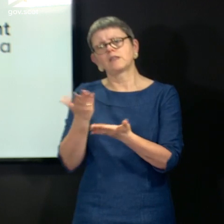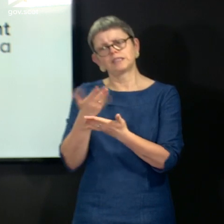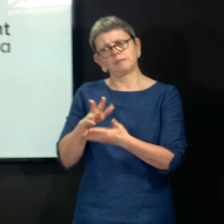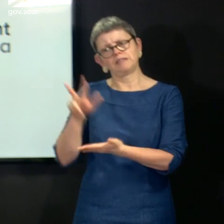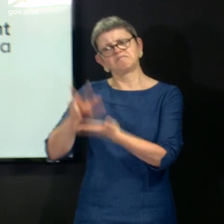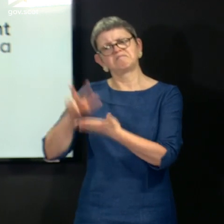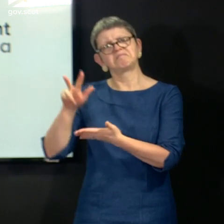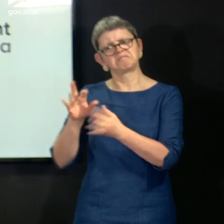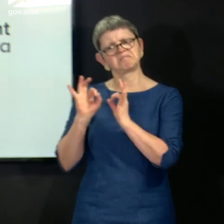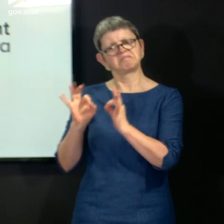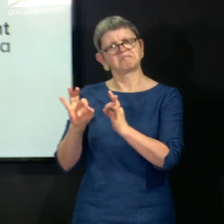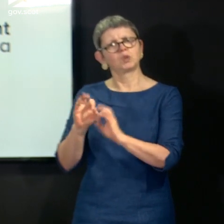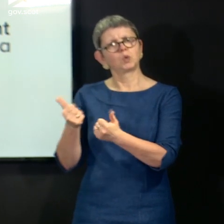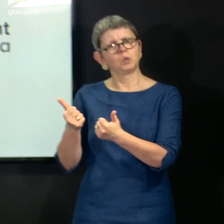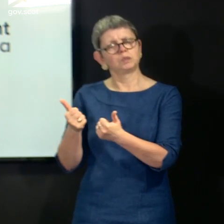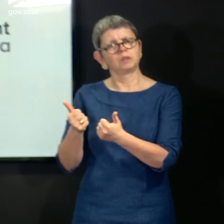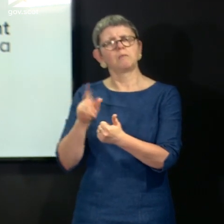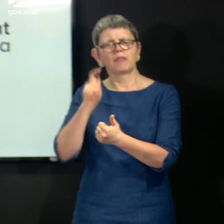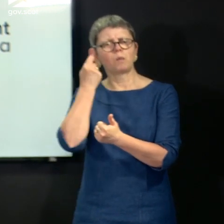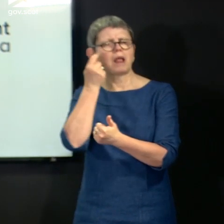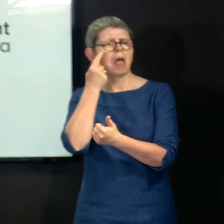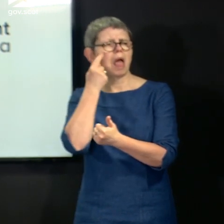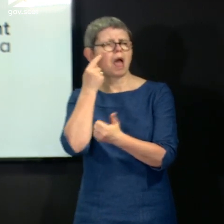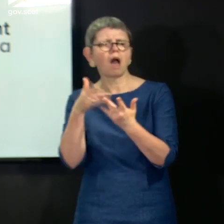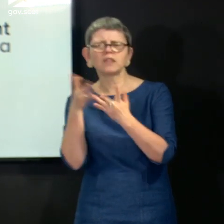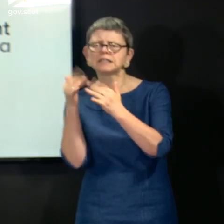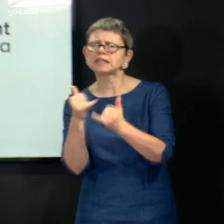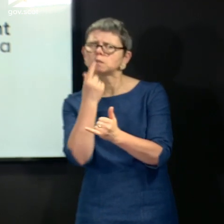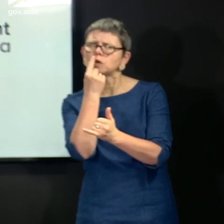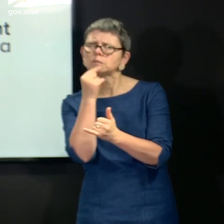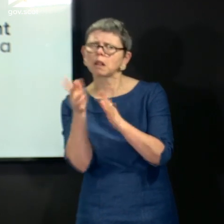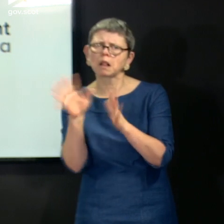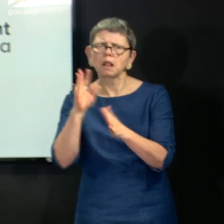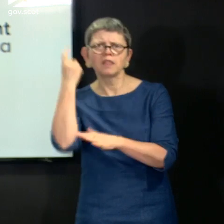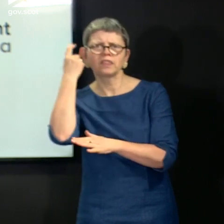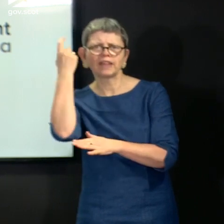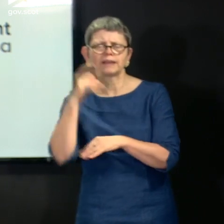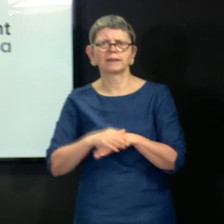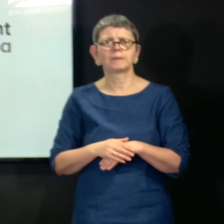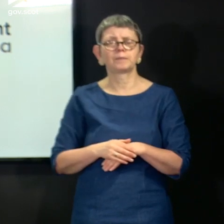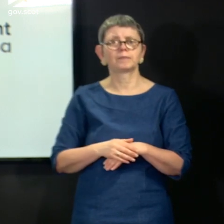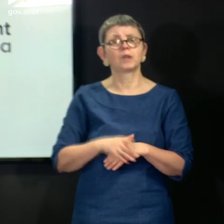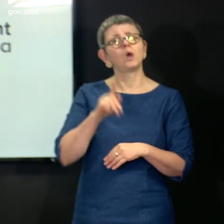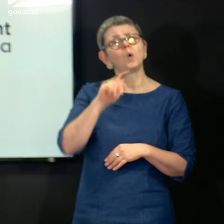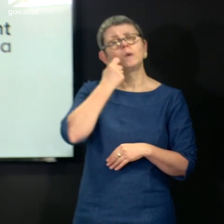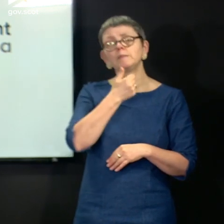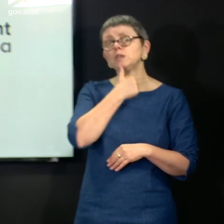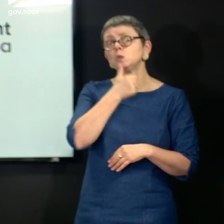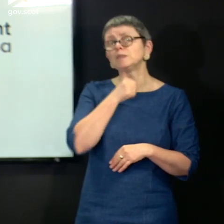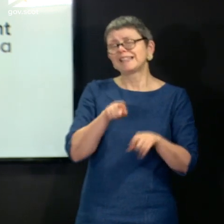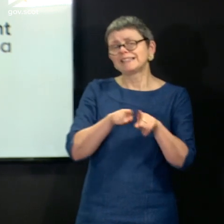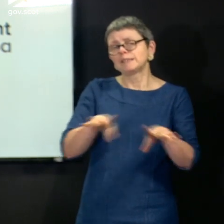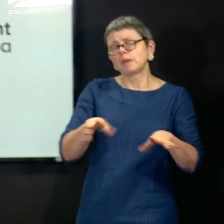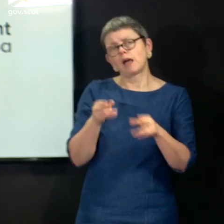To ensure comparability with UK data, we will be using a similar methodology to that of Public Health